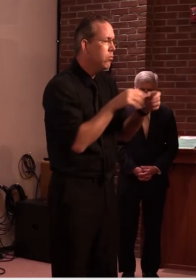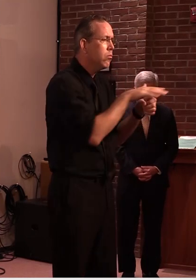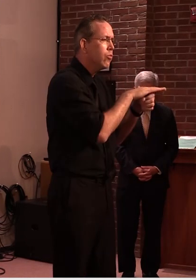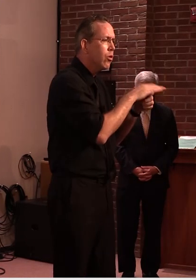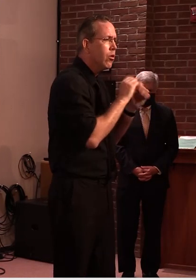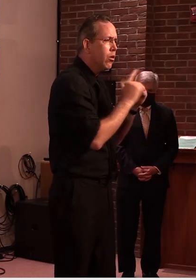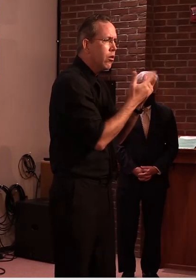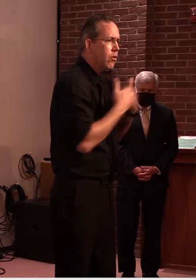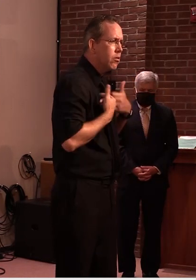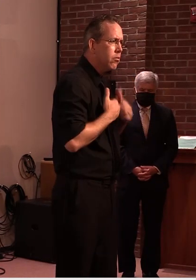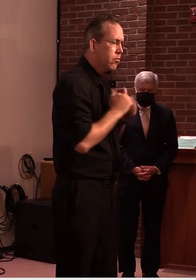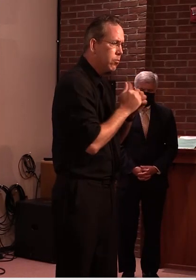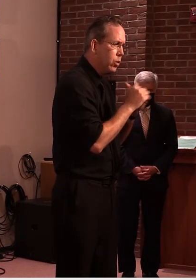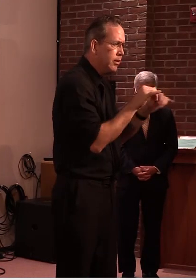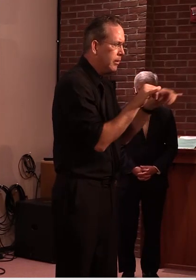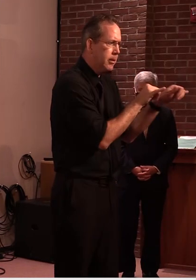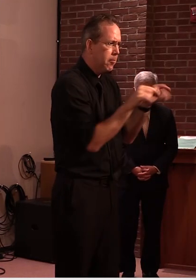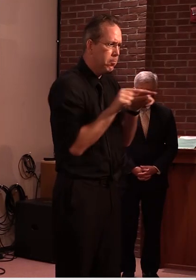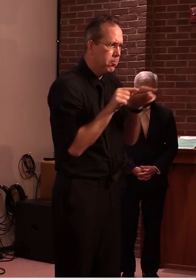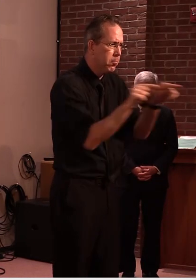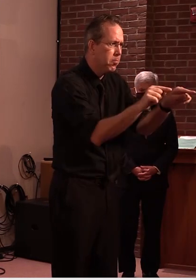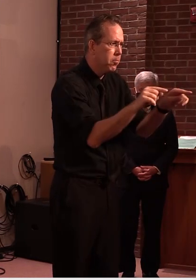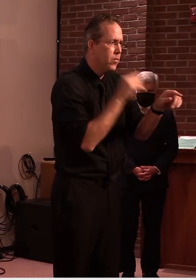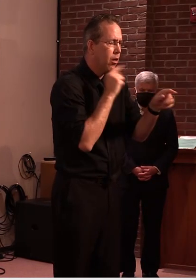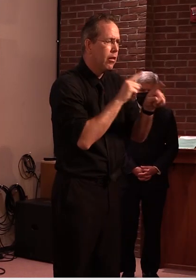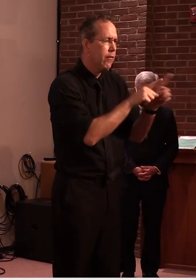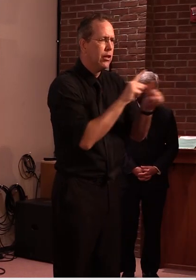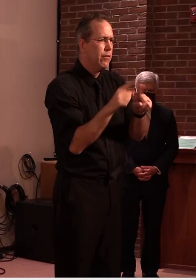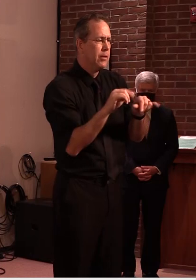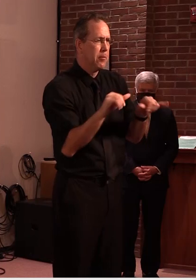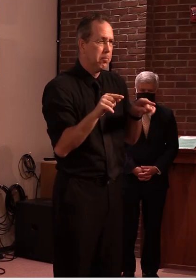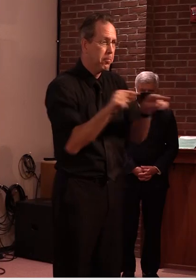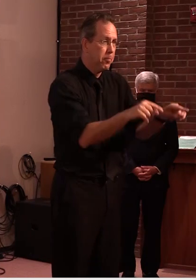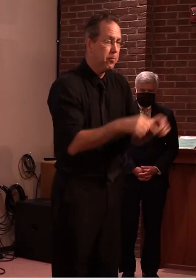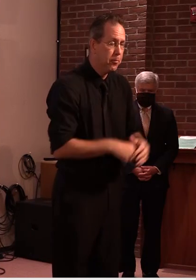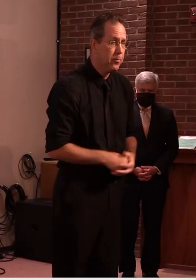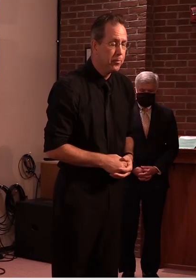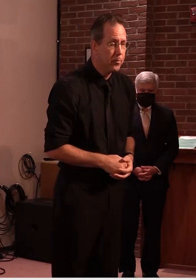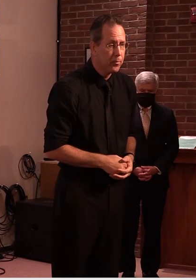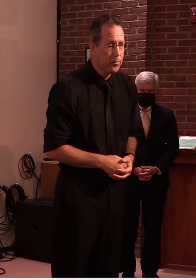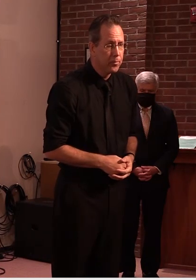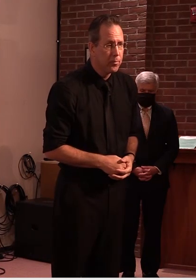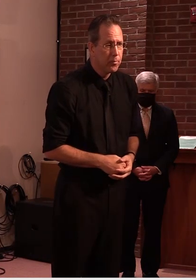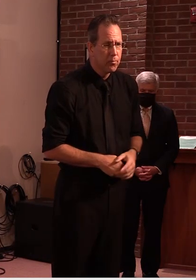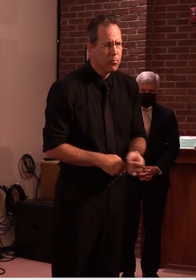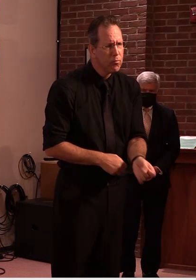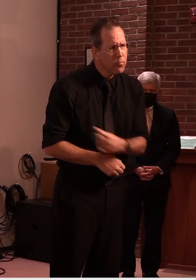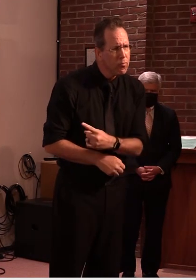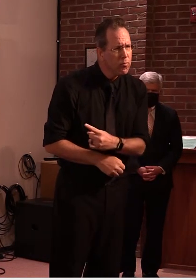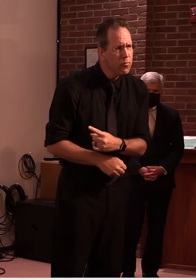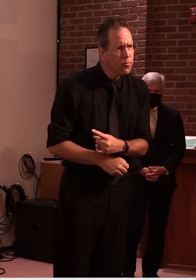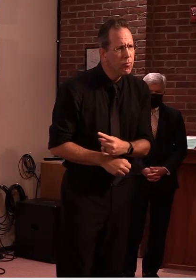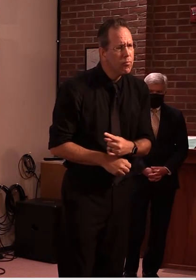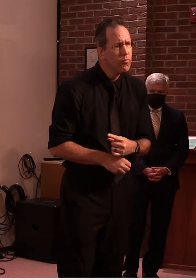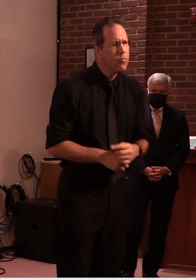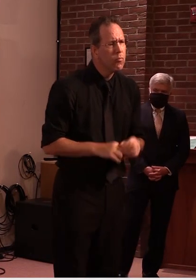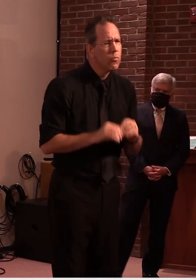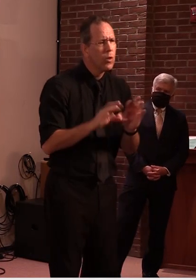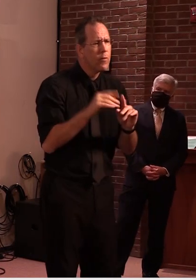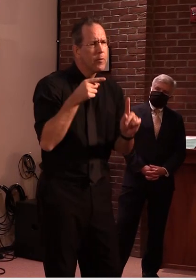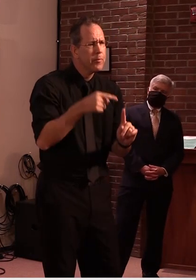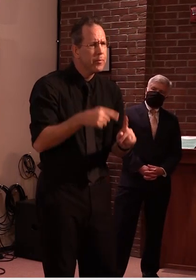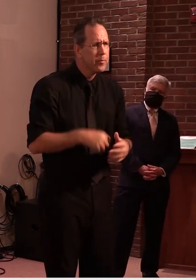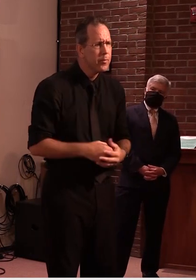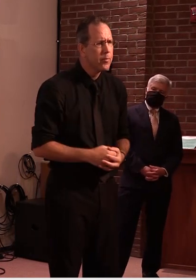recreational sports uh at least in vermont but just to be clear i mean obviously seven on seven is a big